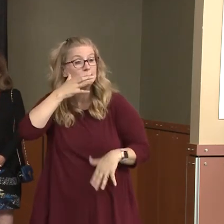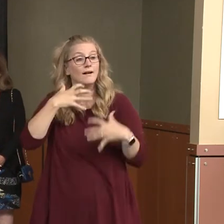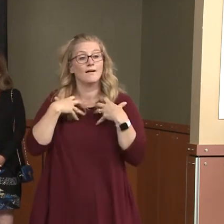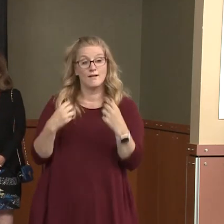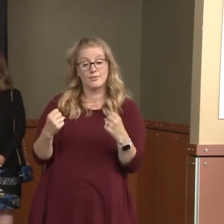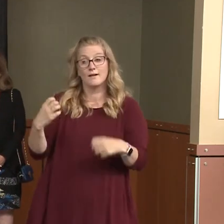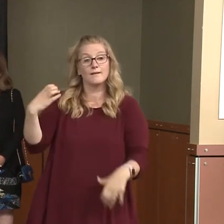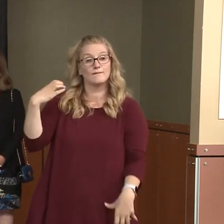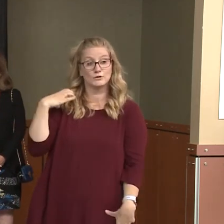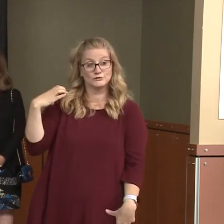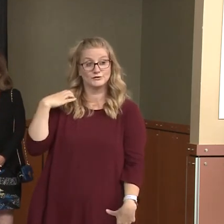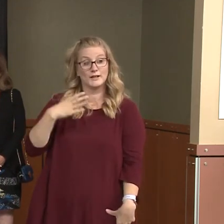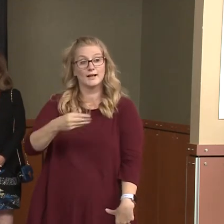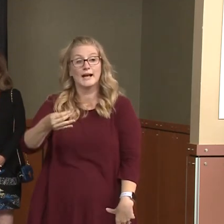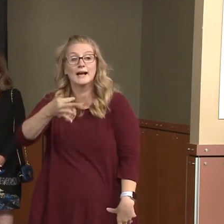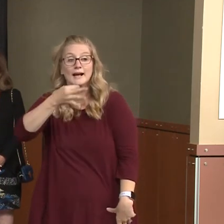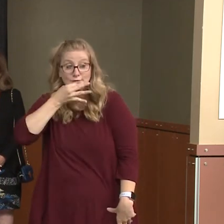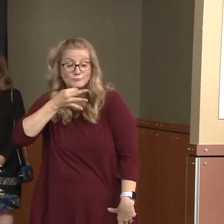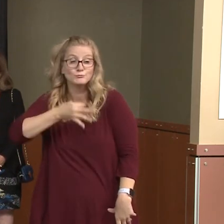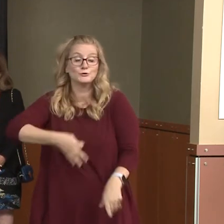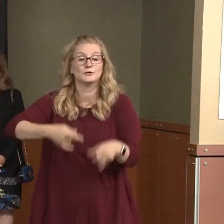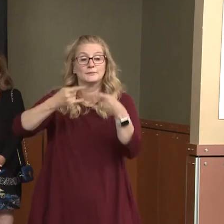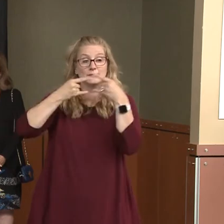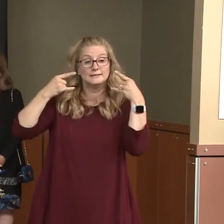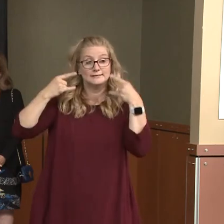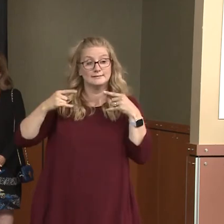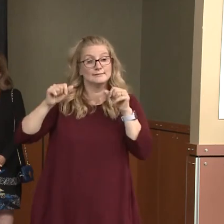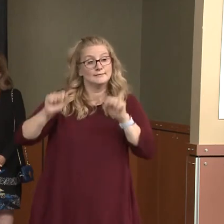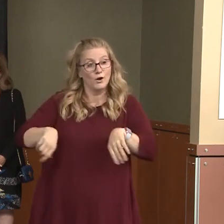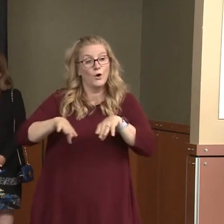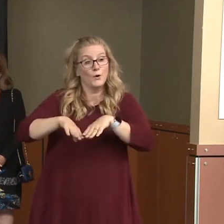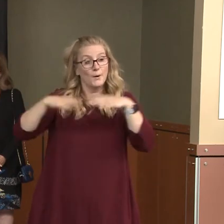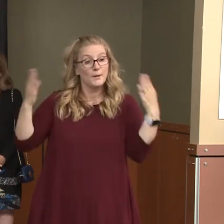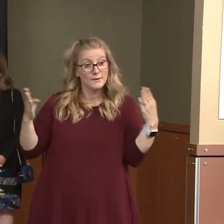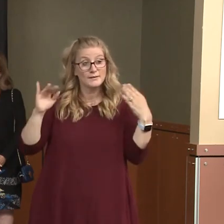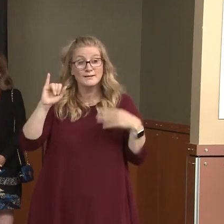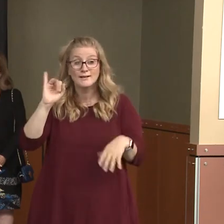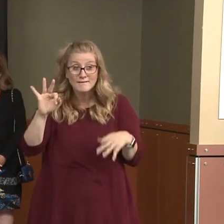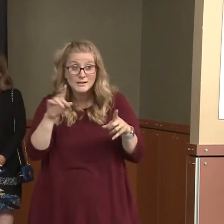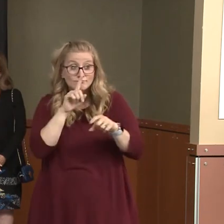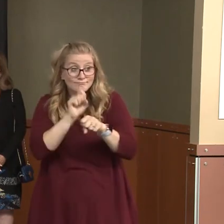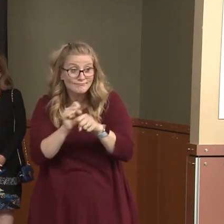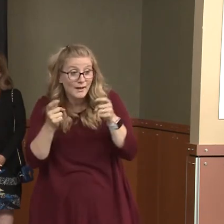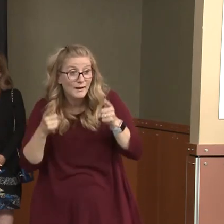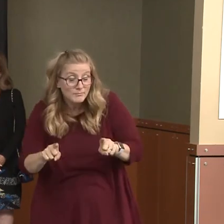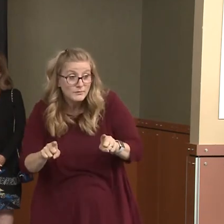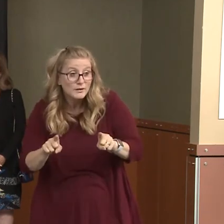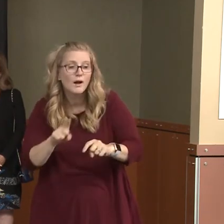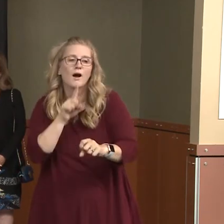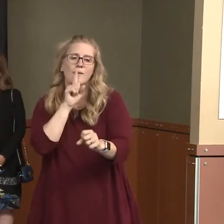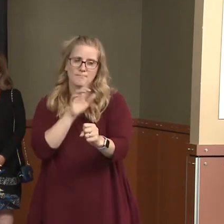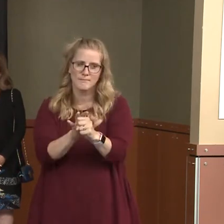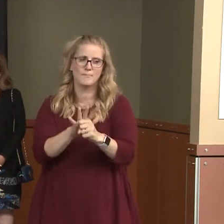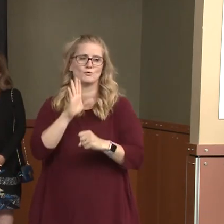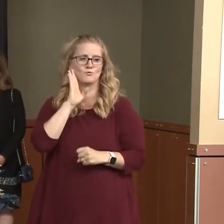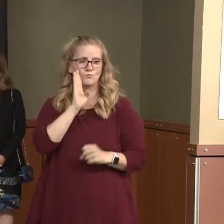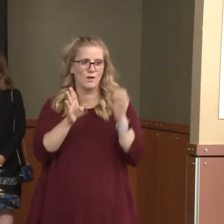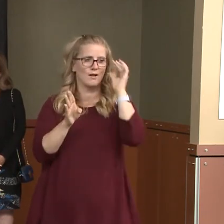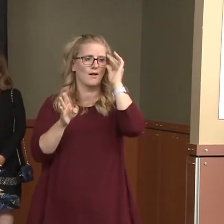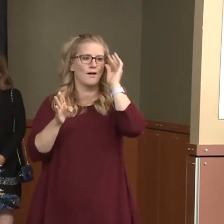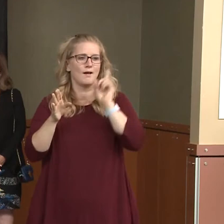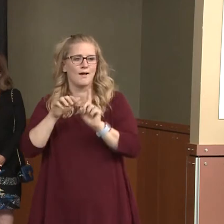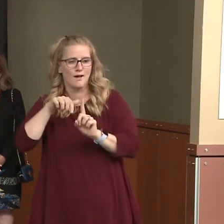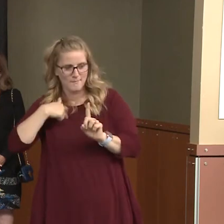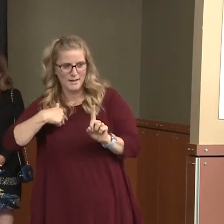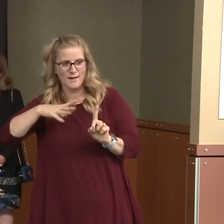open. If we do, I promise you that I and the other community members up here will hold the governor to his promise and that we will open up.